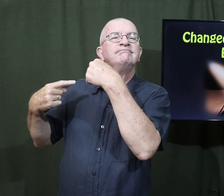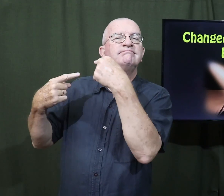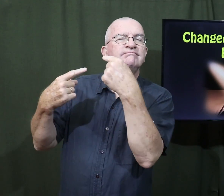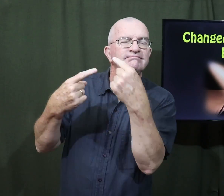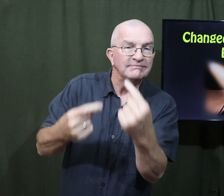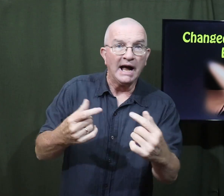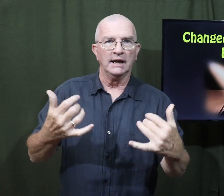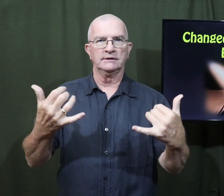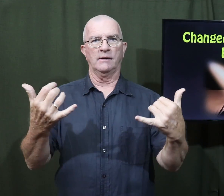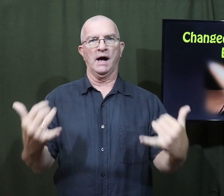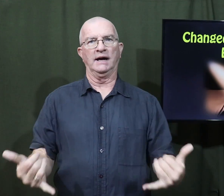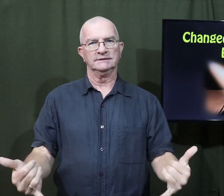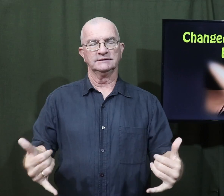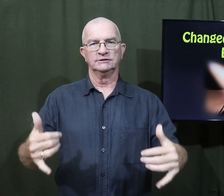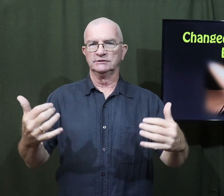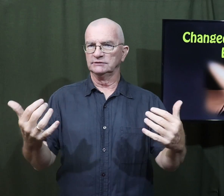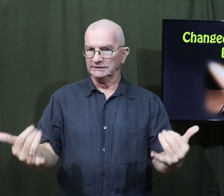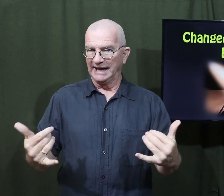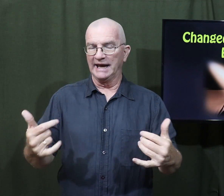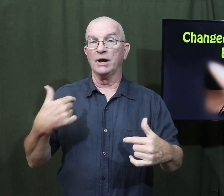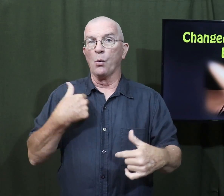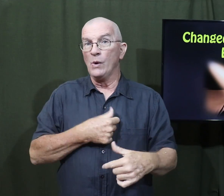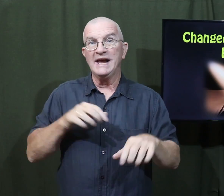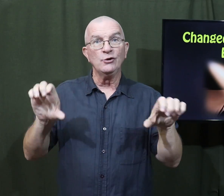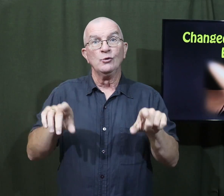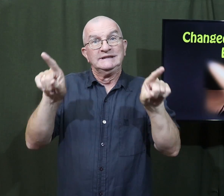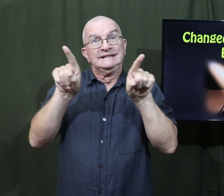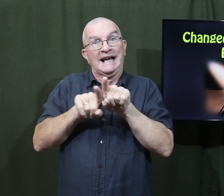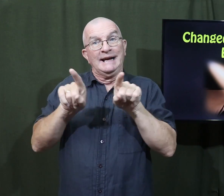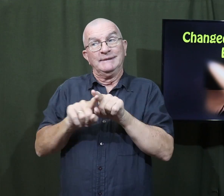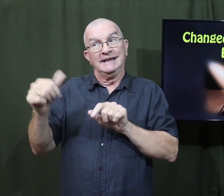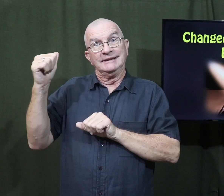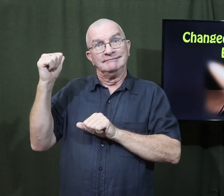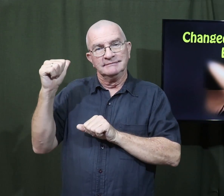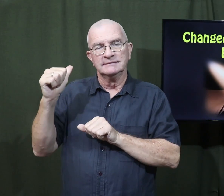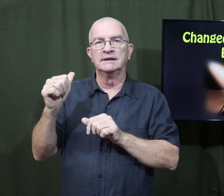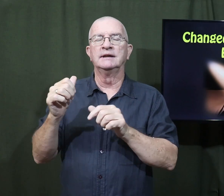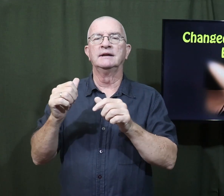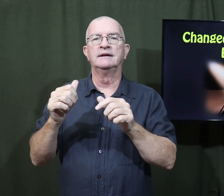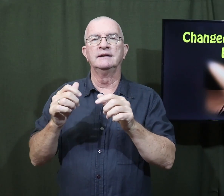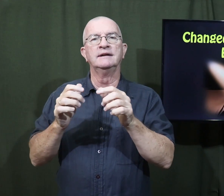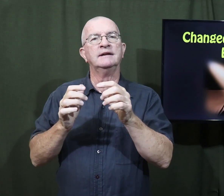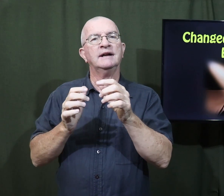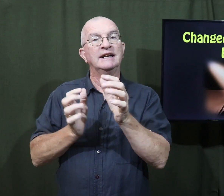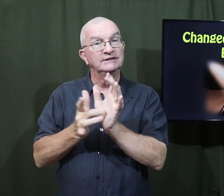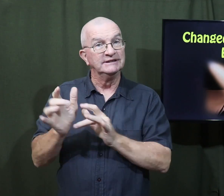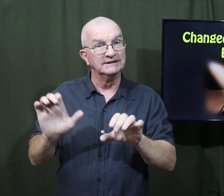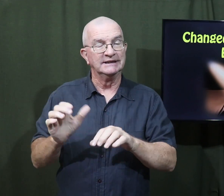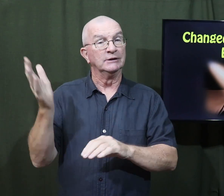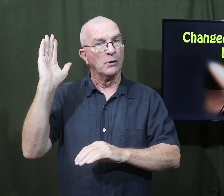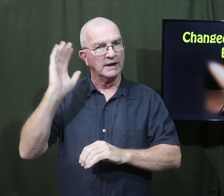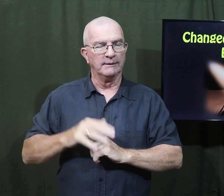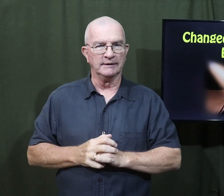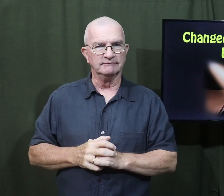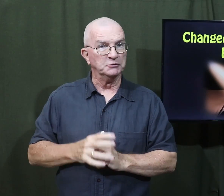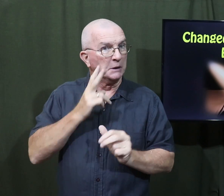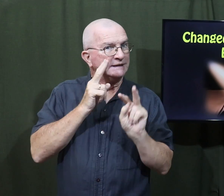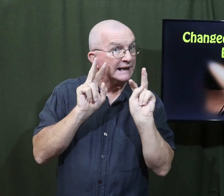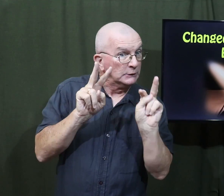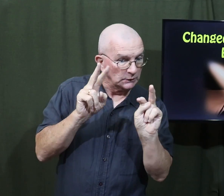continued on until today. We do the same thing that Jesus did a long time ago. Let's see.